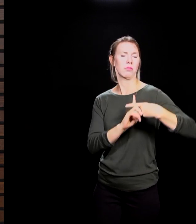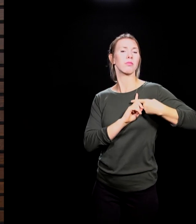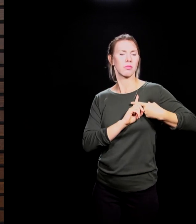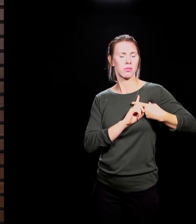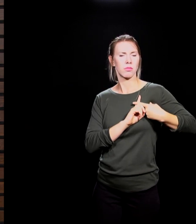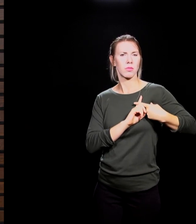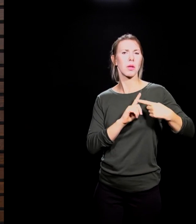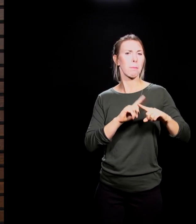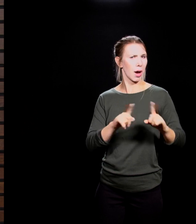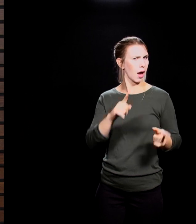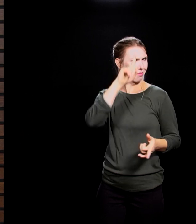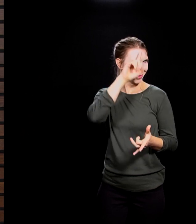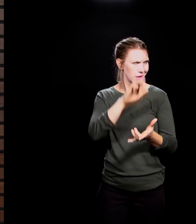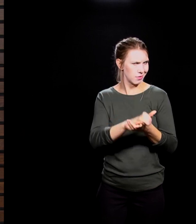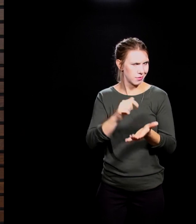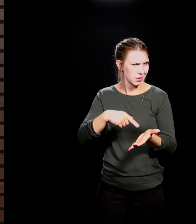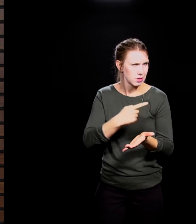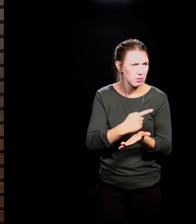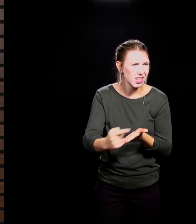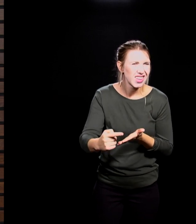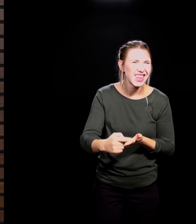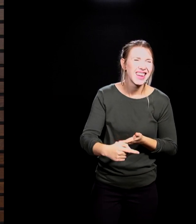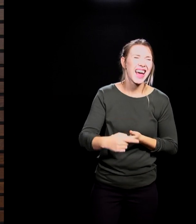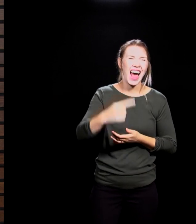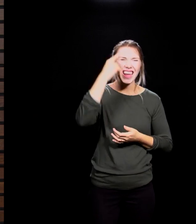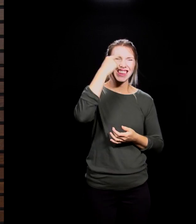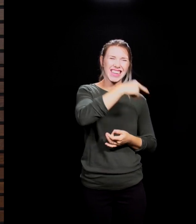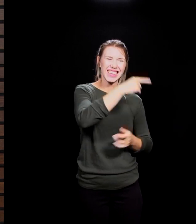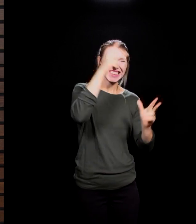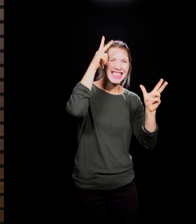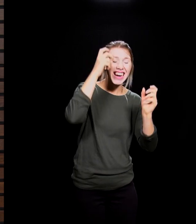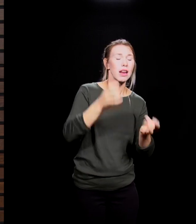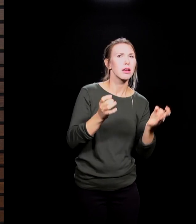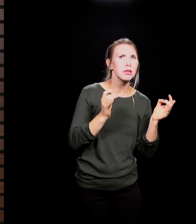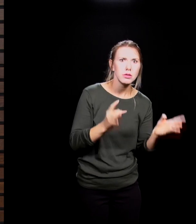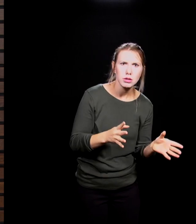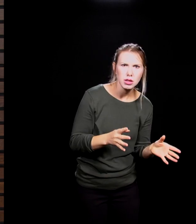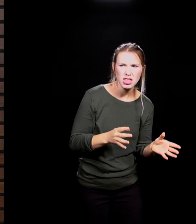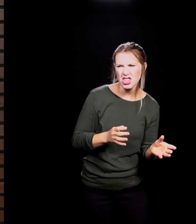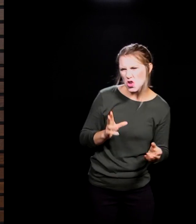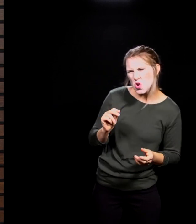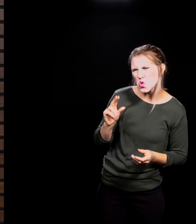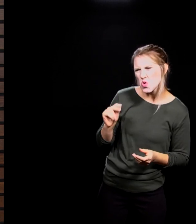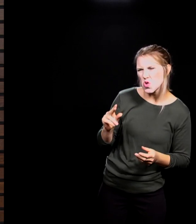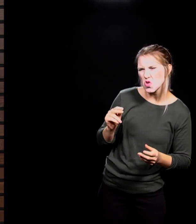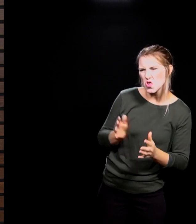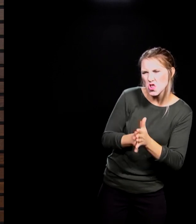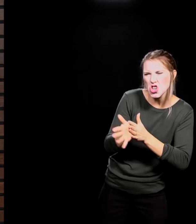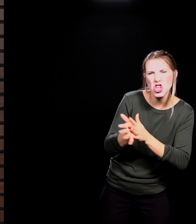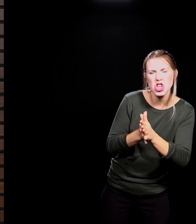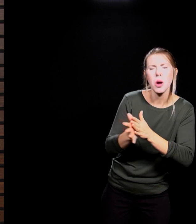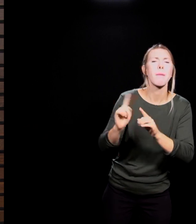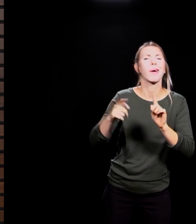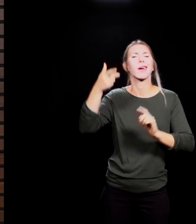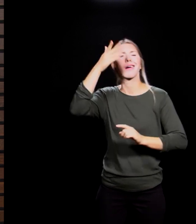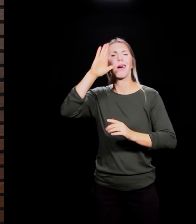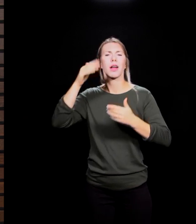week. And I believe Satan hates this part of the message, but I believe God has something in mind for us. I believe there are some of us watching